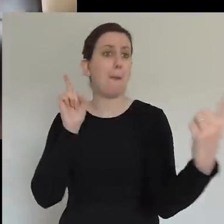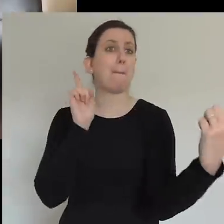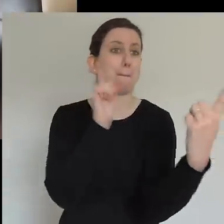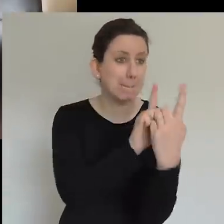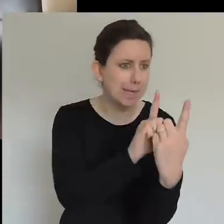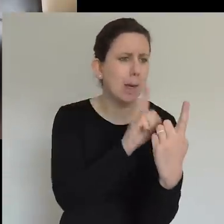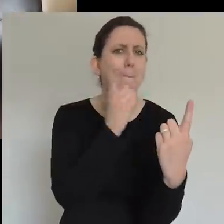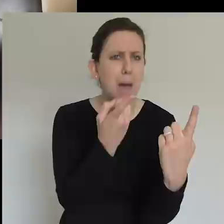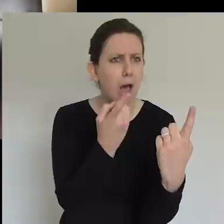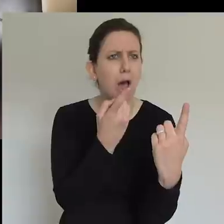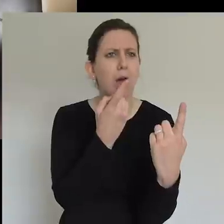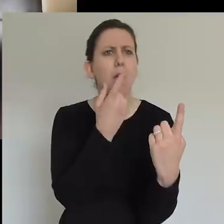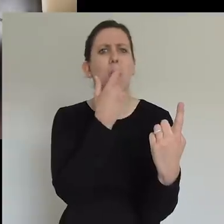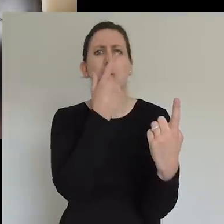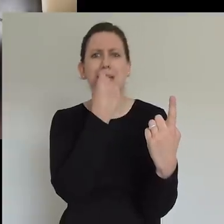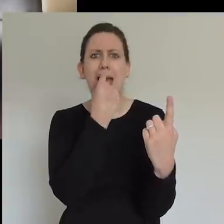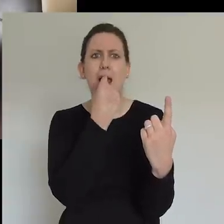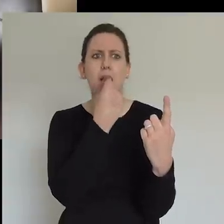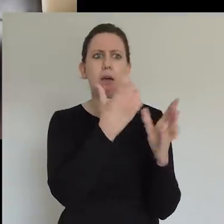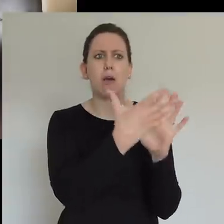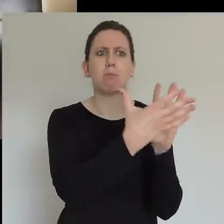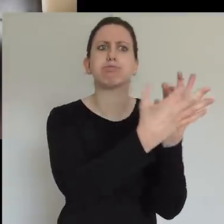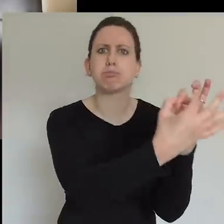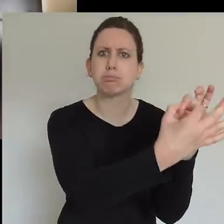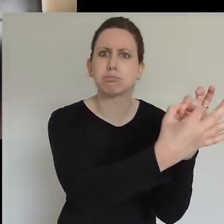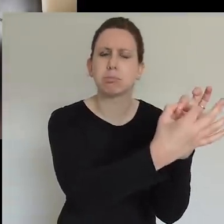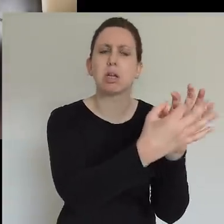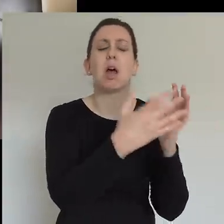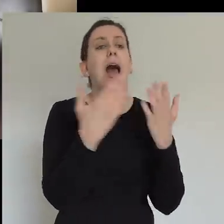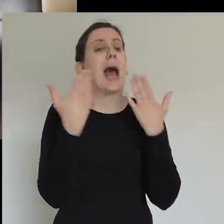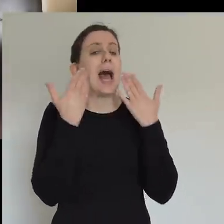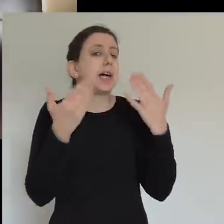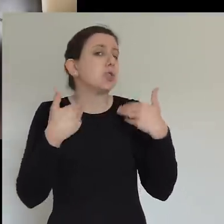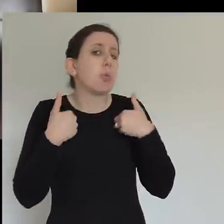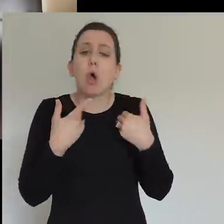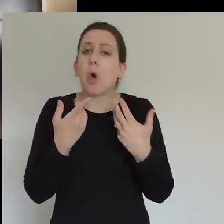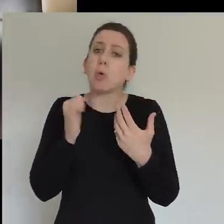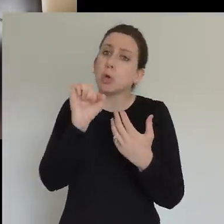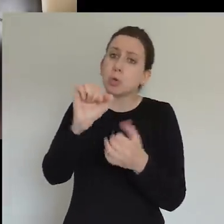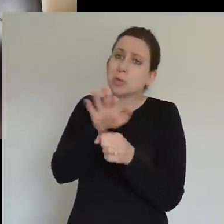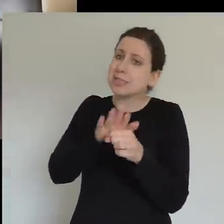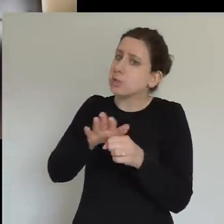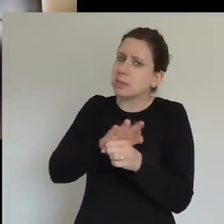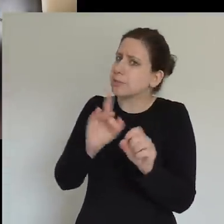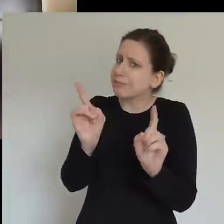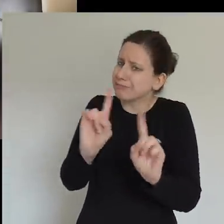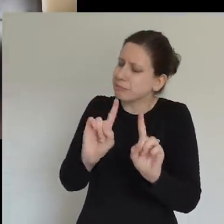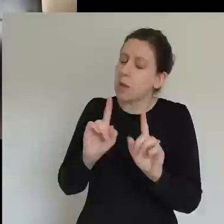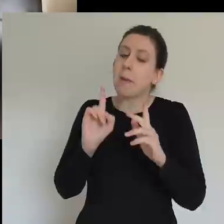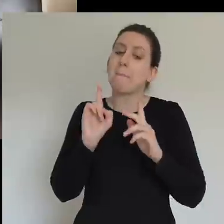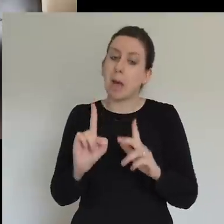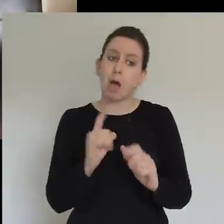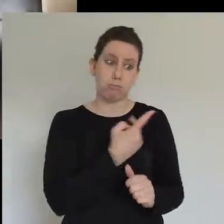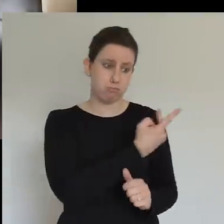and your scenarios and in your streets. But what we've been aware of is that actually, we feel really aware that